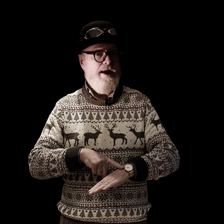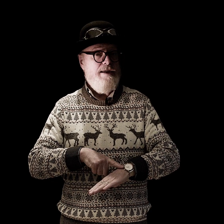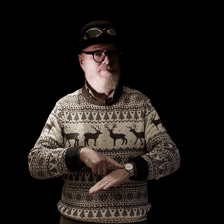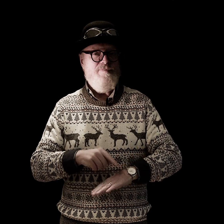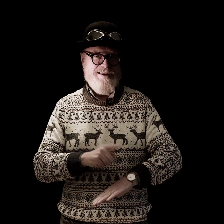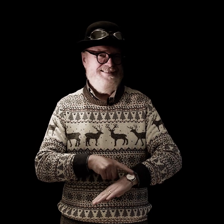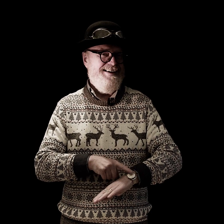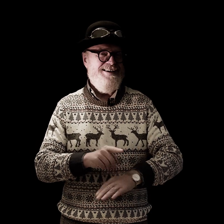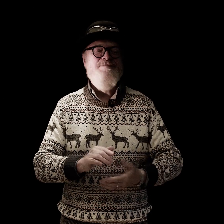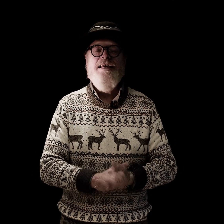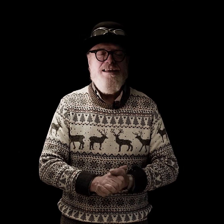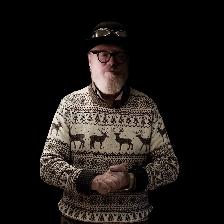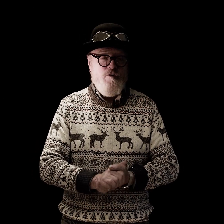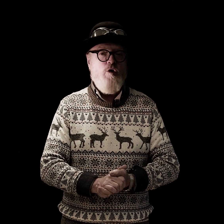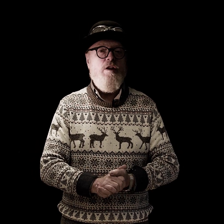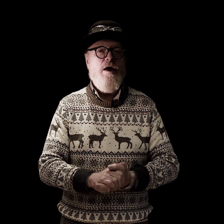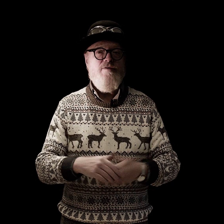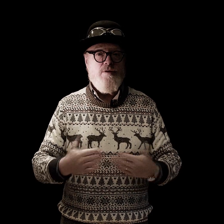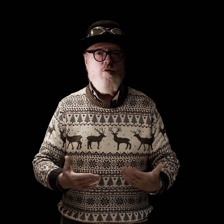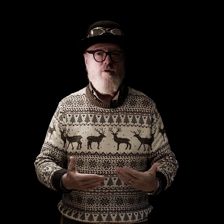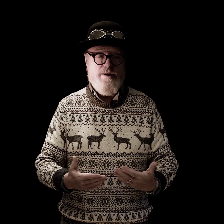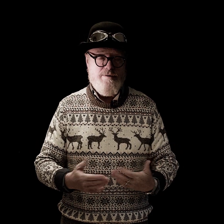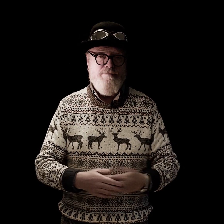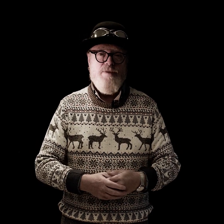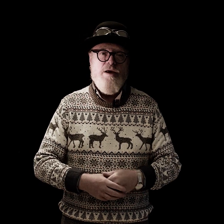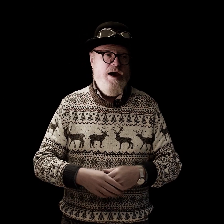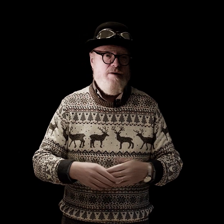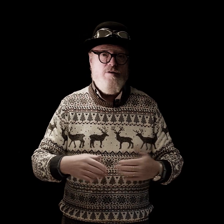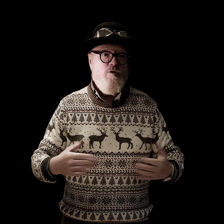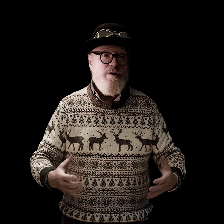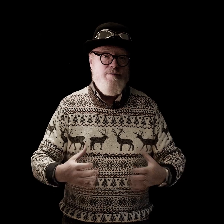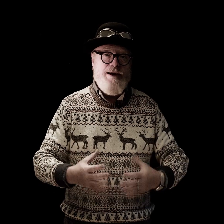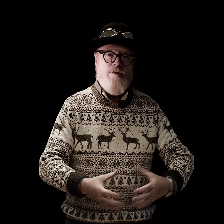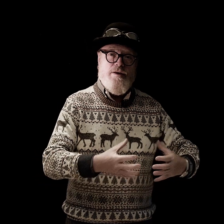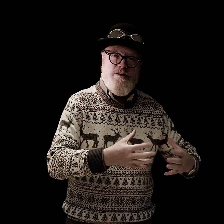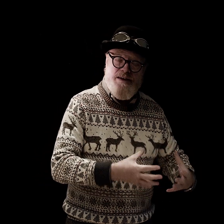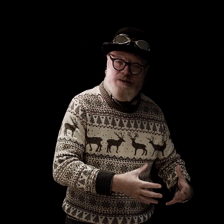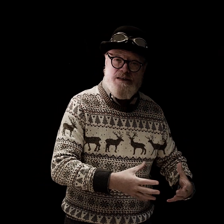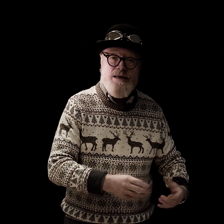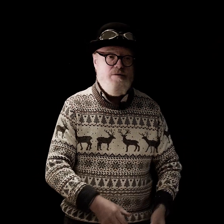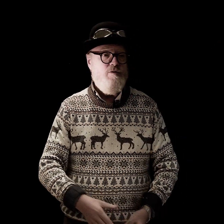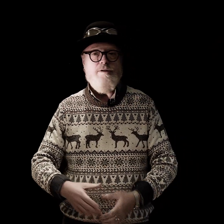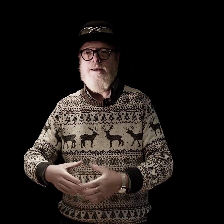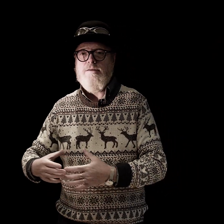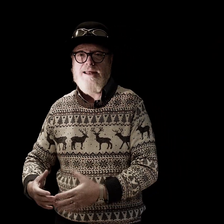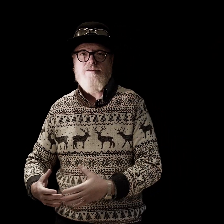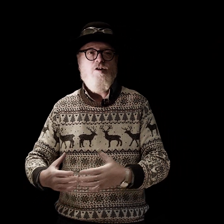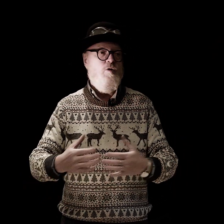time is full of stories stories about the nativity stories about Santa or